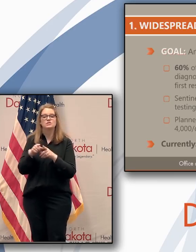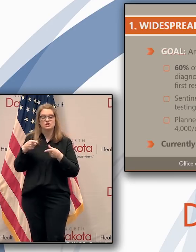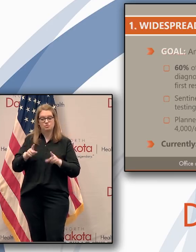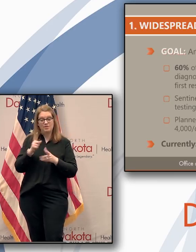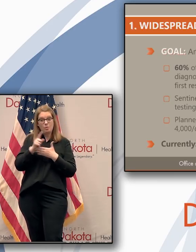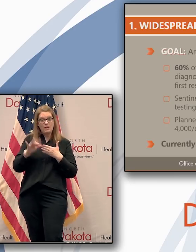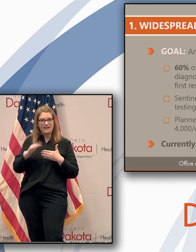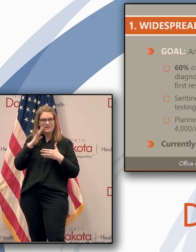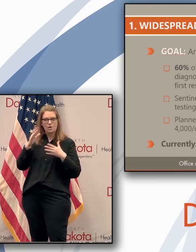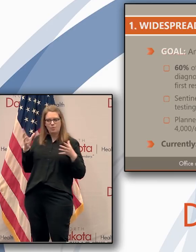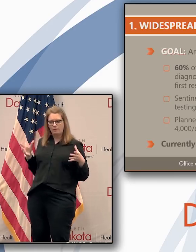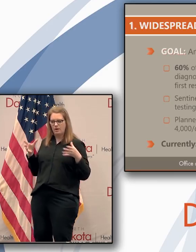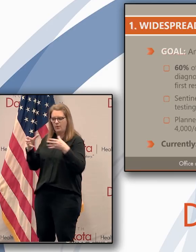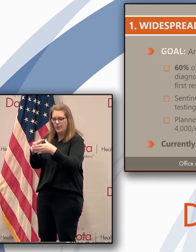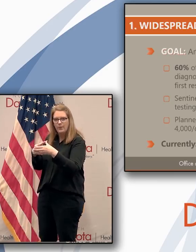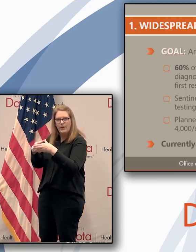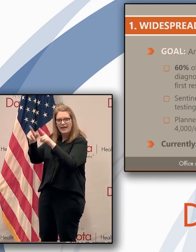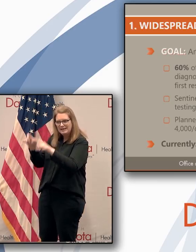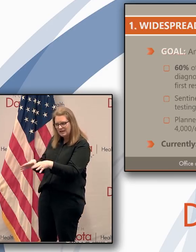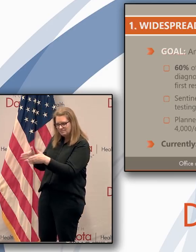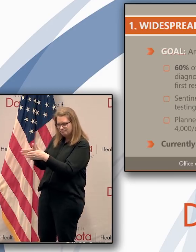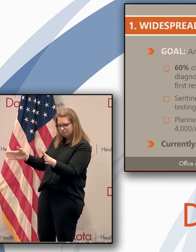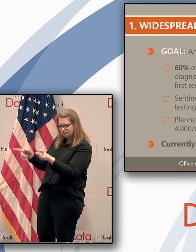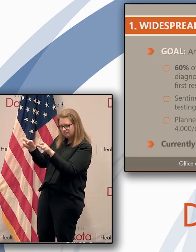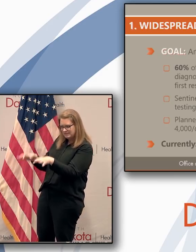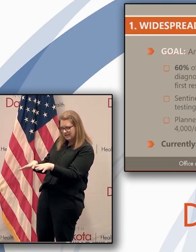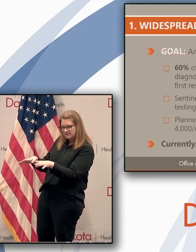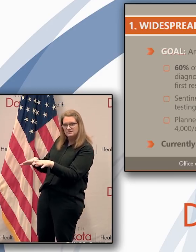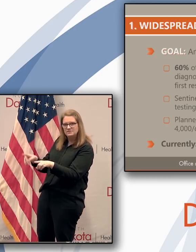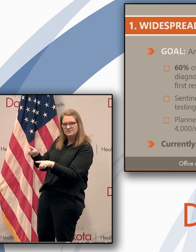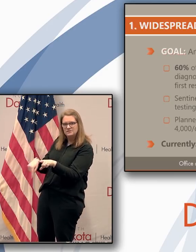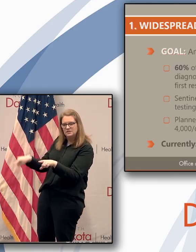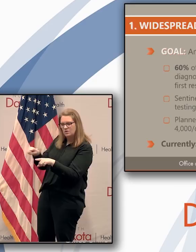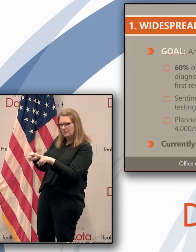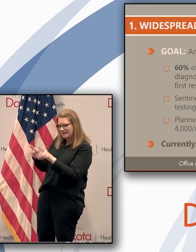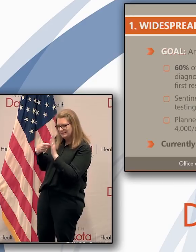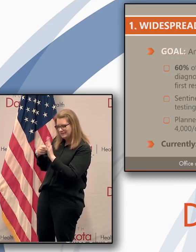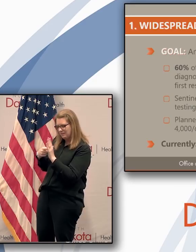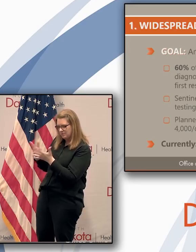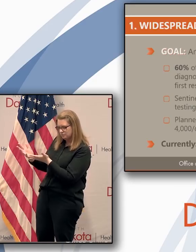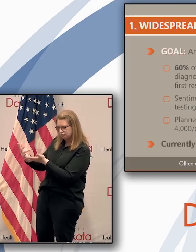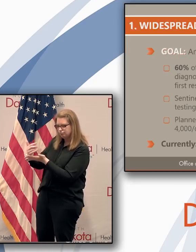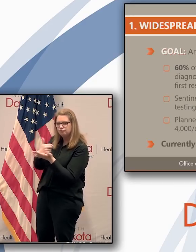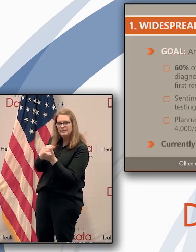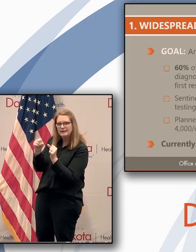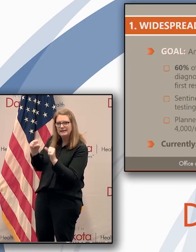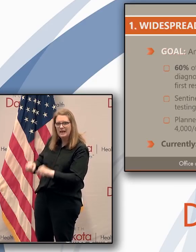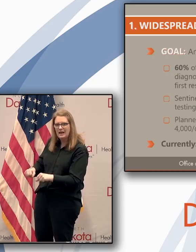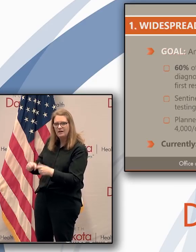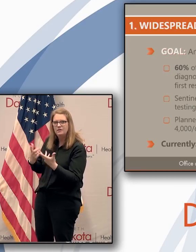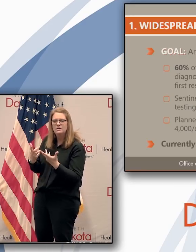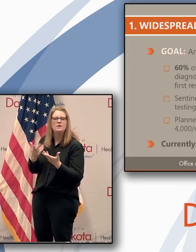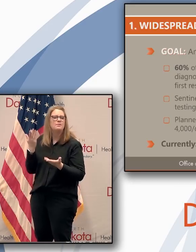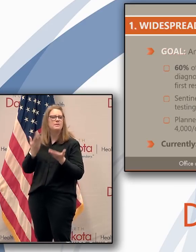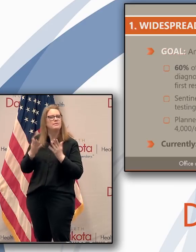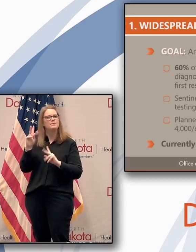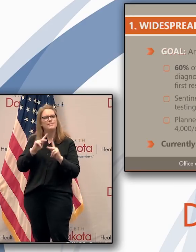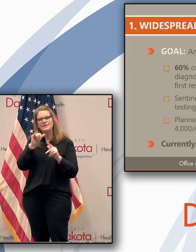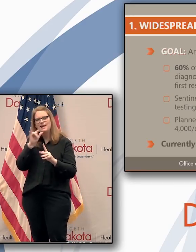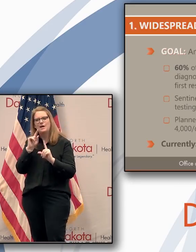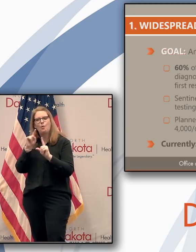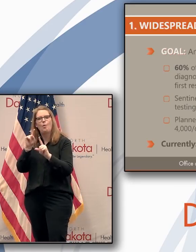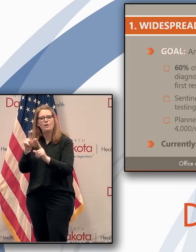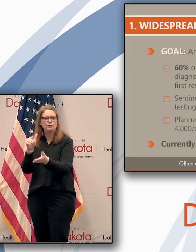the weekend to make sure that we're getting lots of samples collected at a time when people might not be going to their provider.